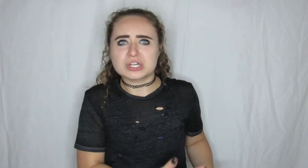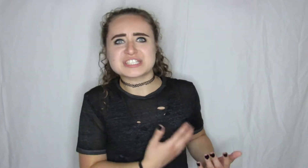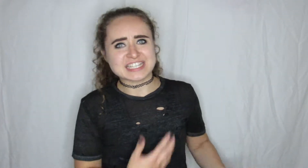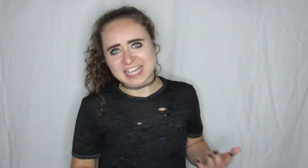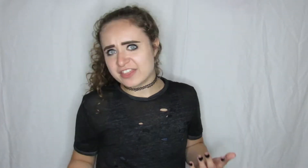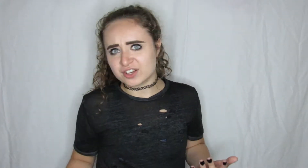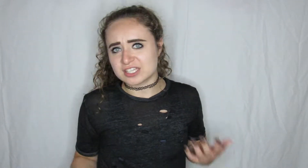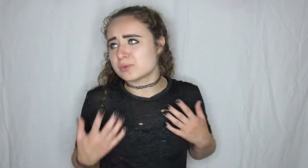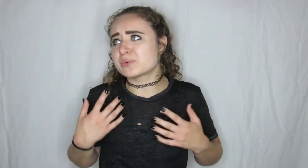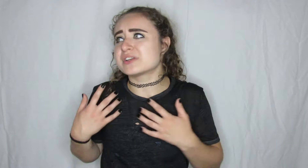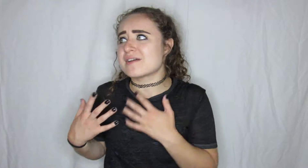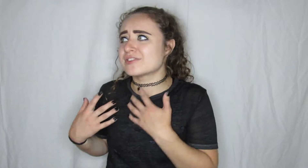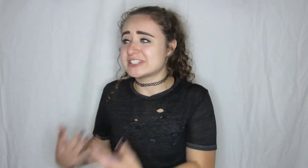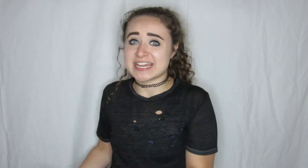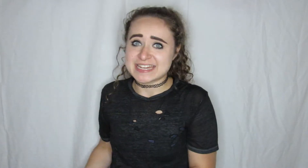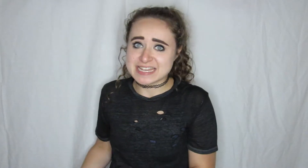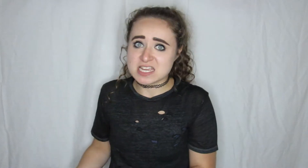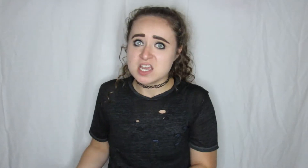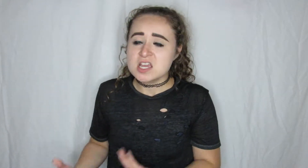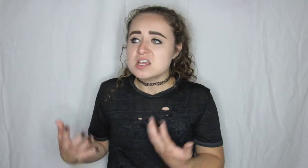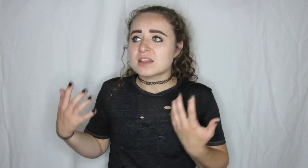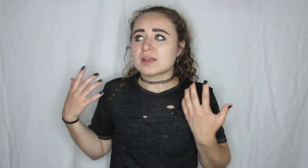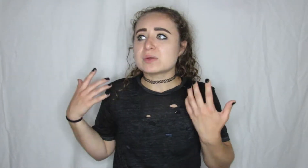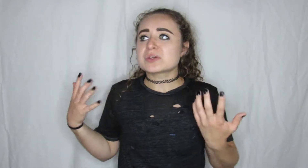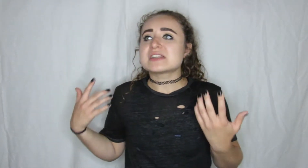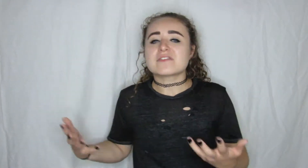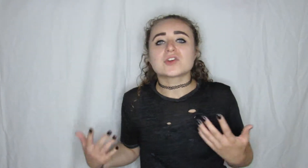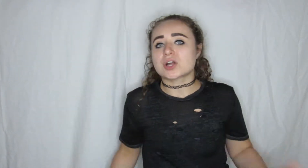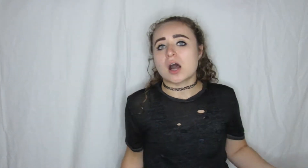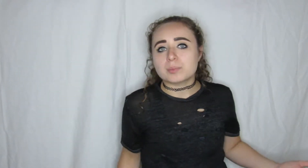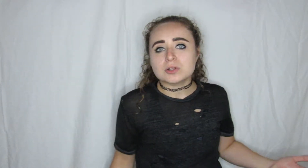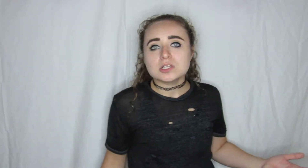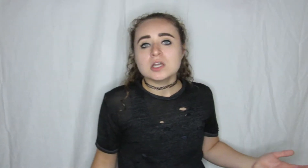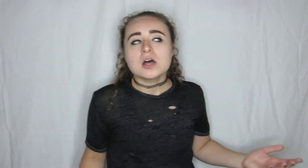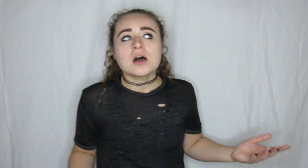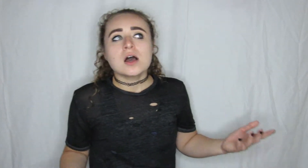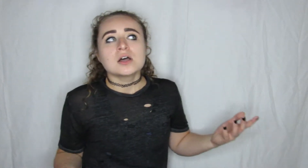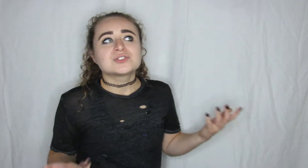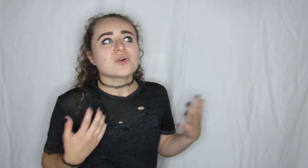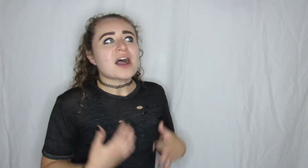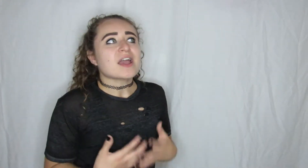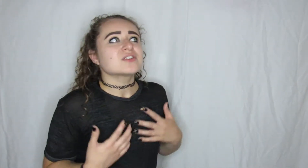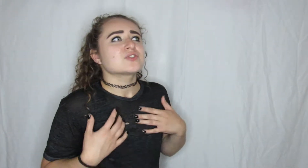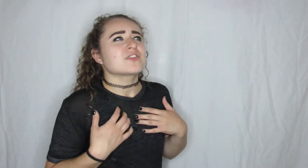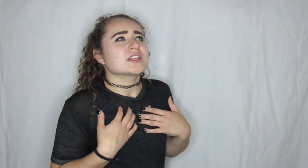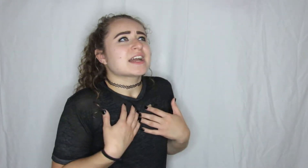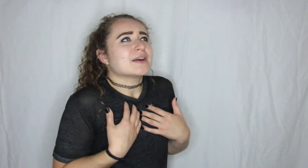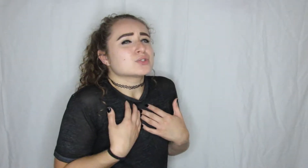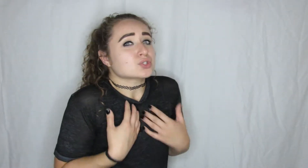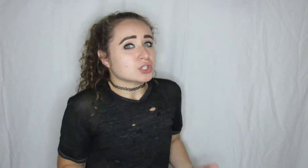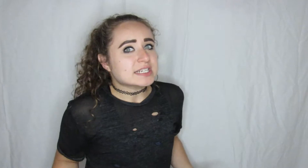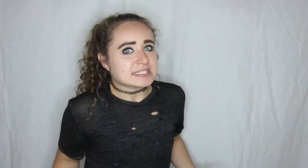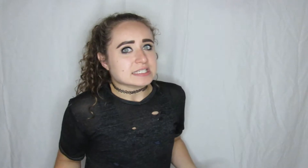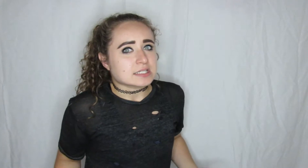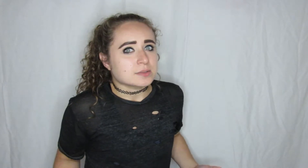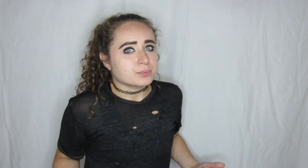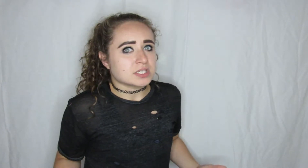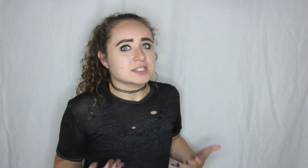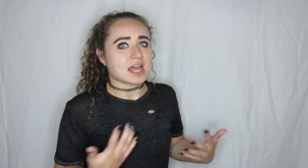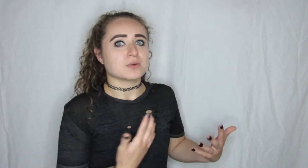weren't together like we were never dating like we were never a couple so I also felt like I was crazy because I